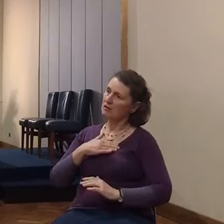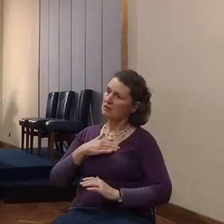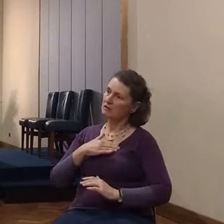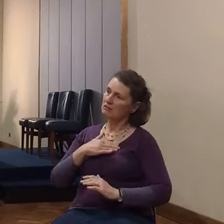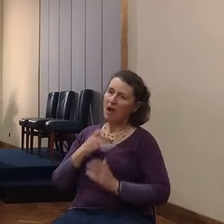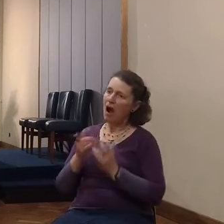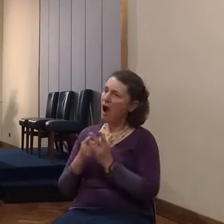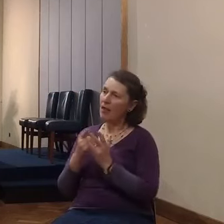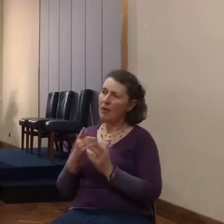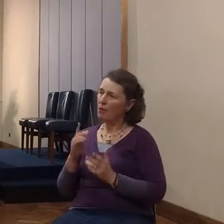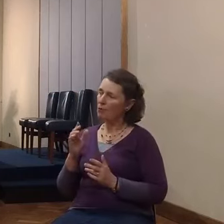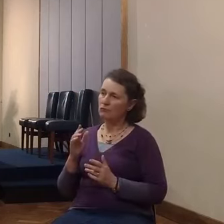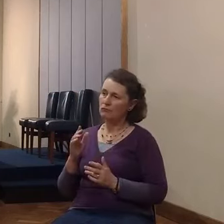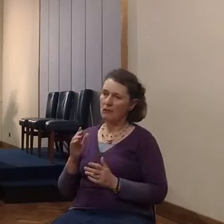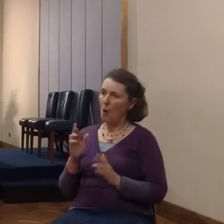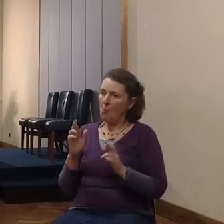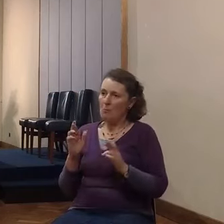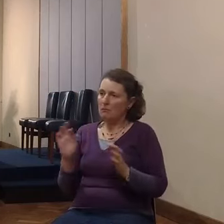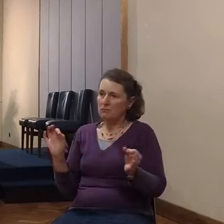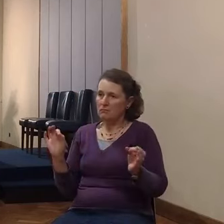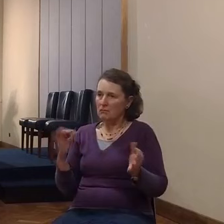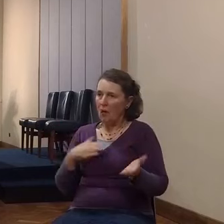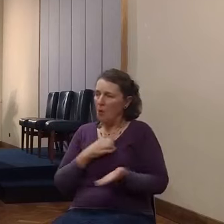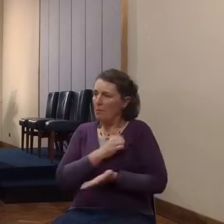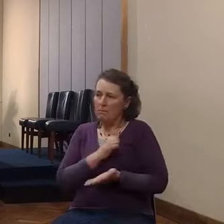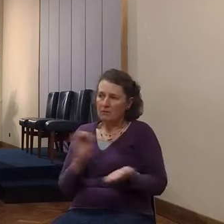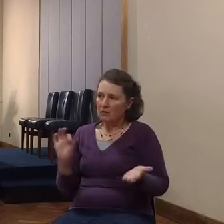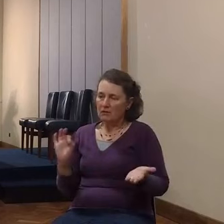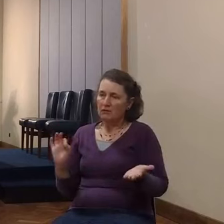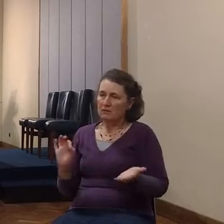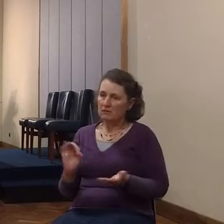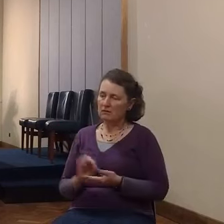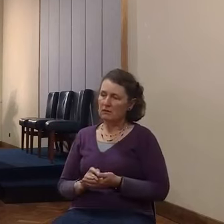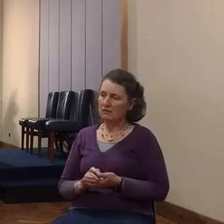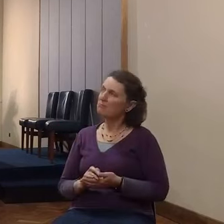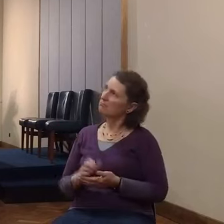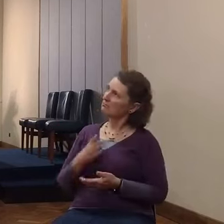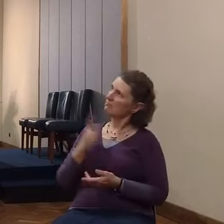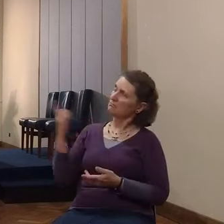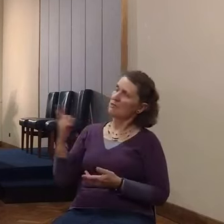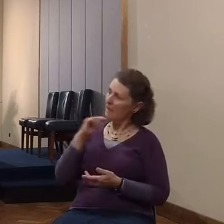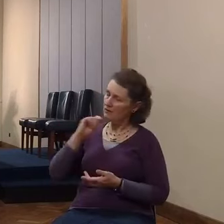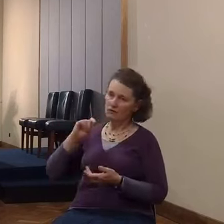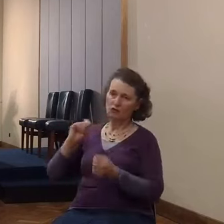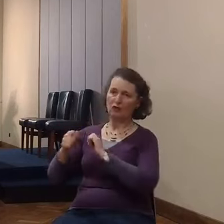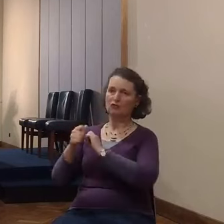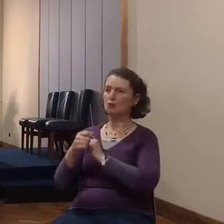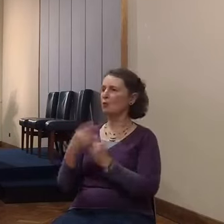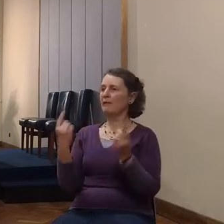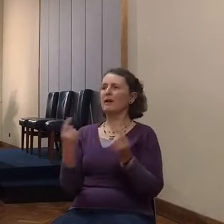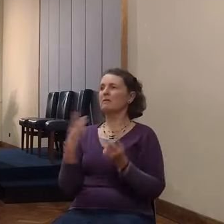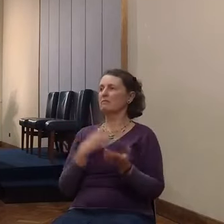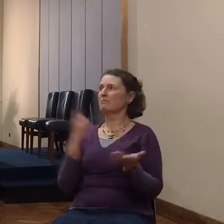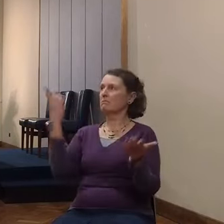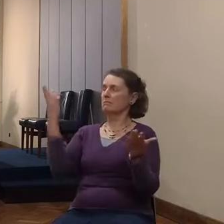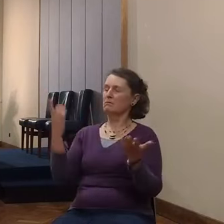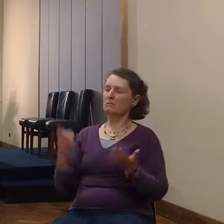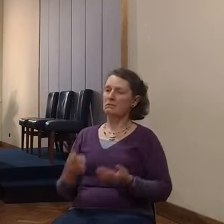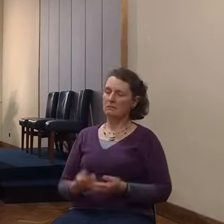he can change any art he chooses. But here's another instance of faith in verse